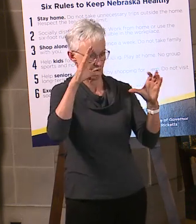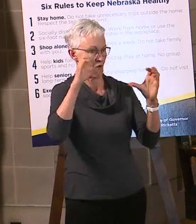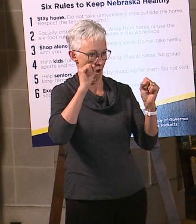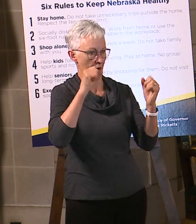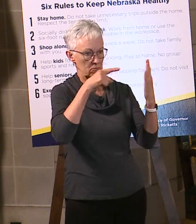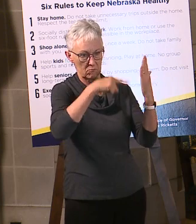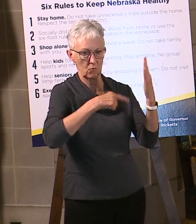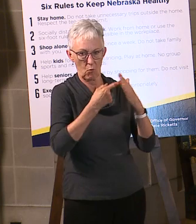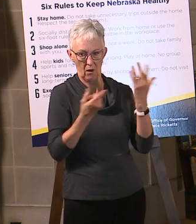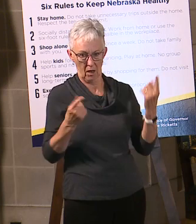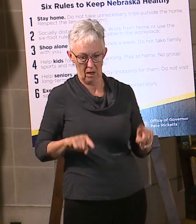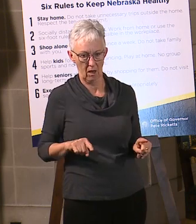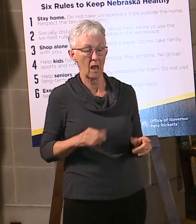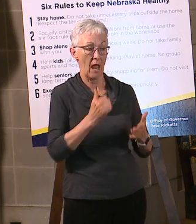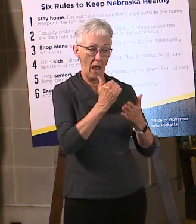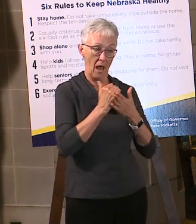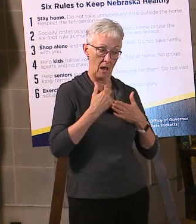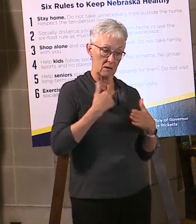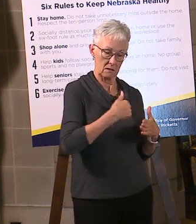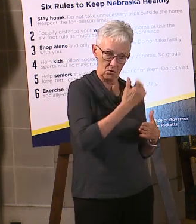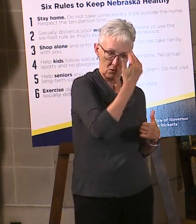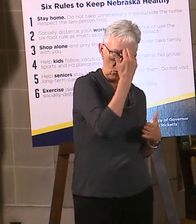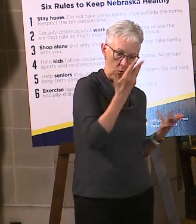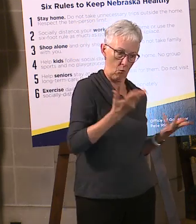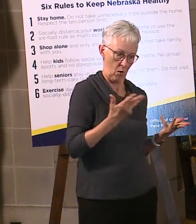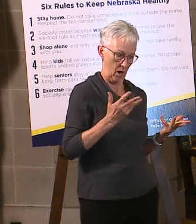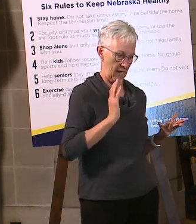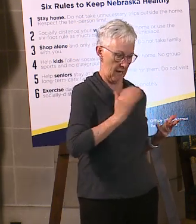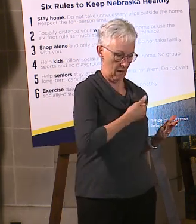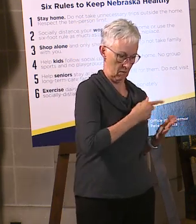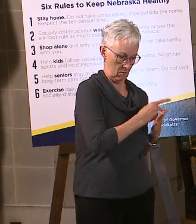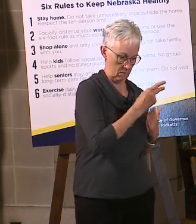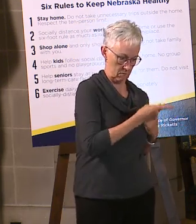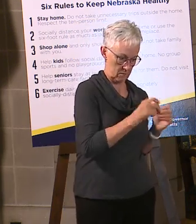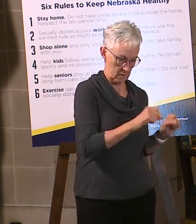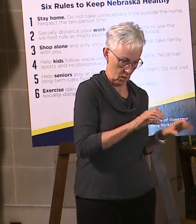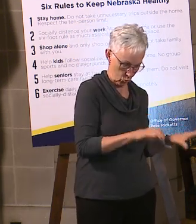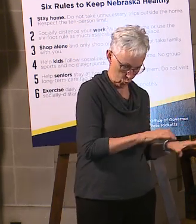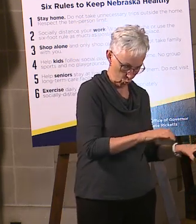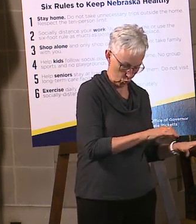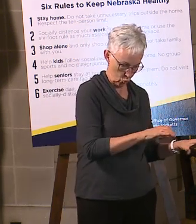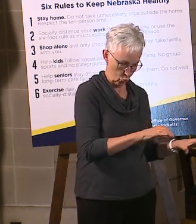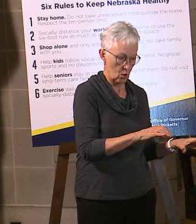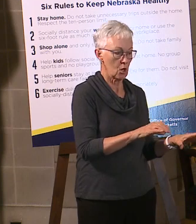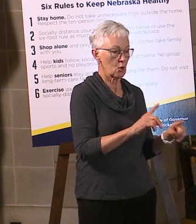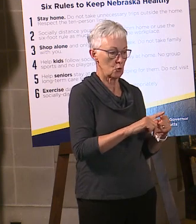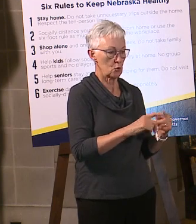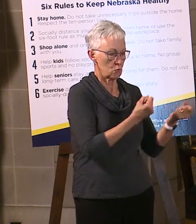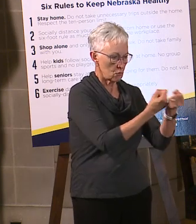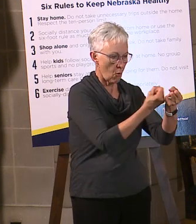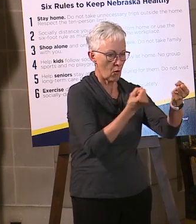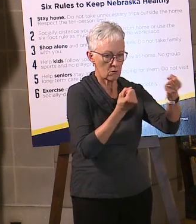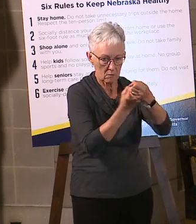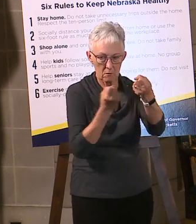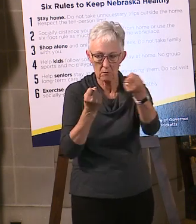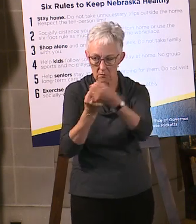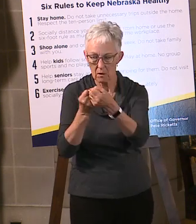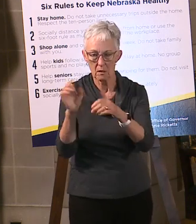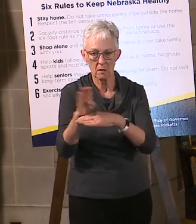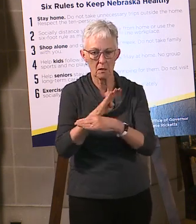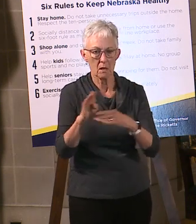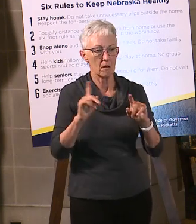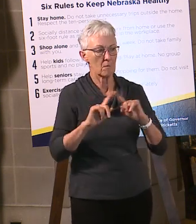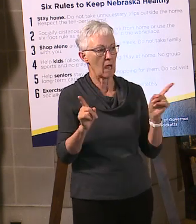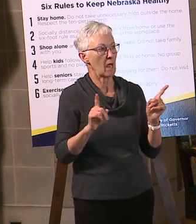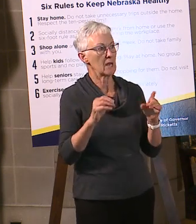individually in our programs, but collectively as an ecosystem to help support businesses. So the Governor was talking a